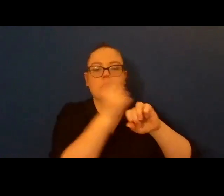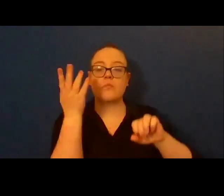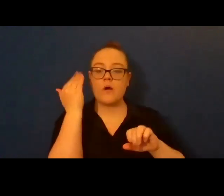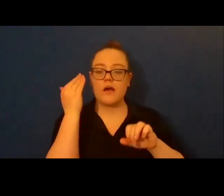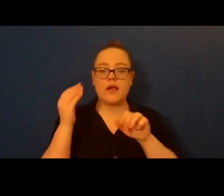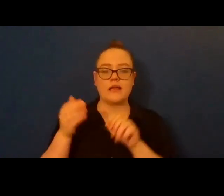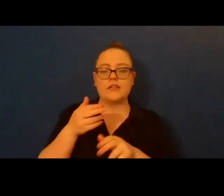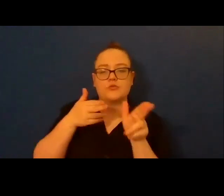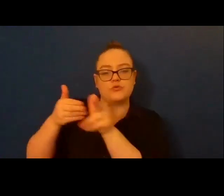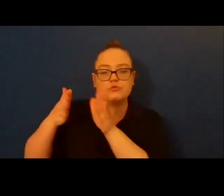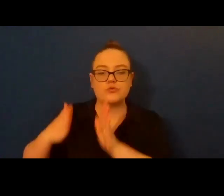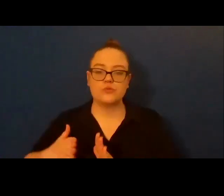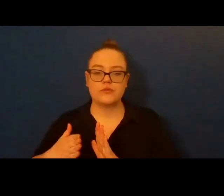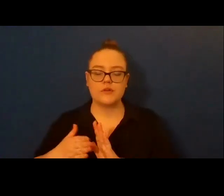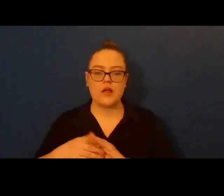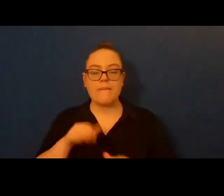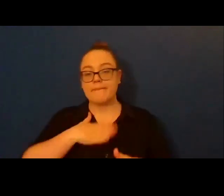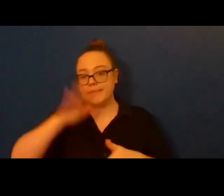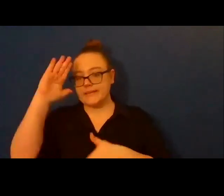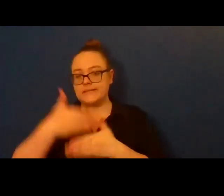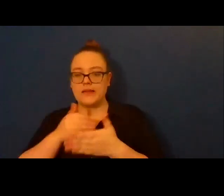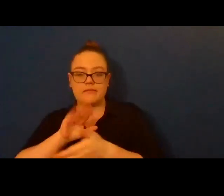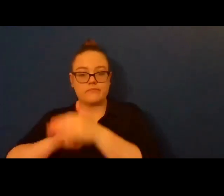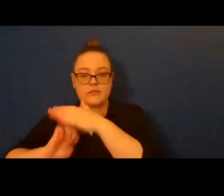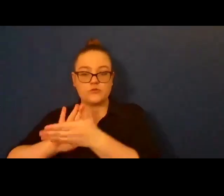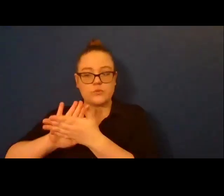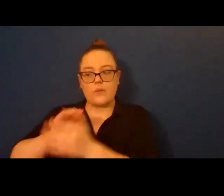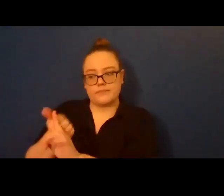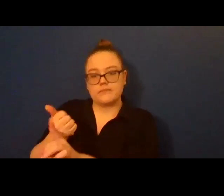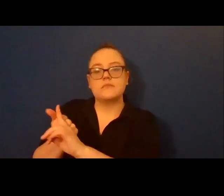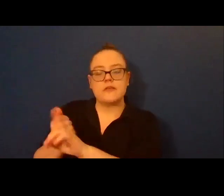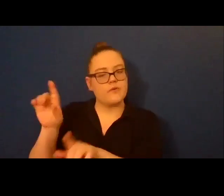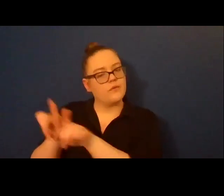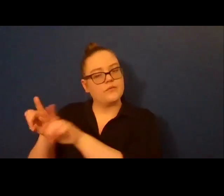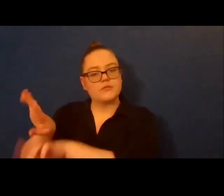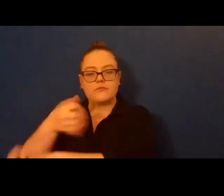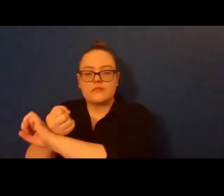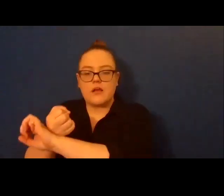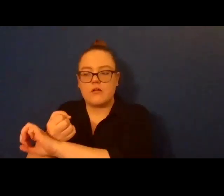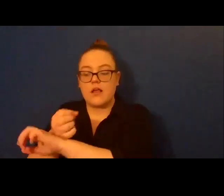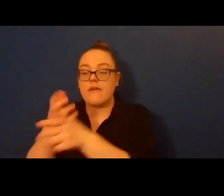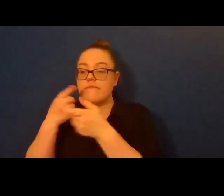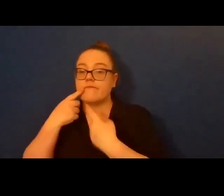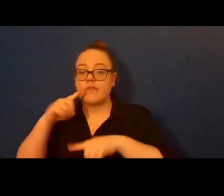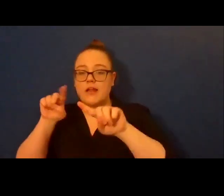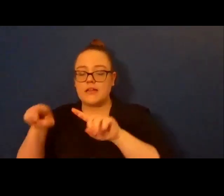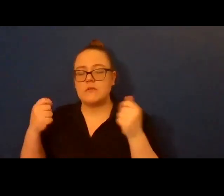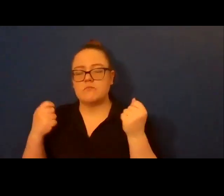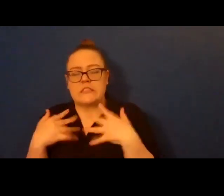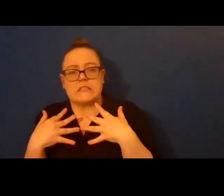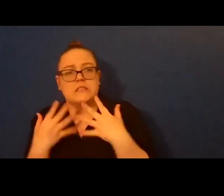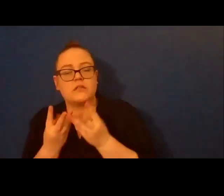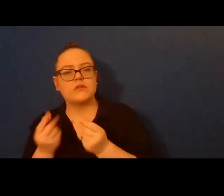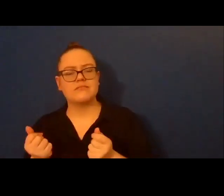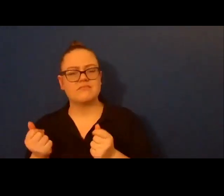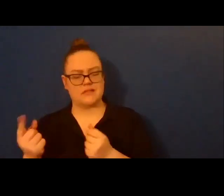terror of his own imagination, he had a question. He has a lot of questions. Why don't people want his uncles to get married?